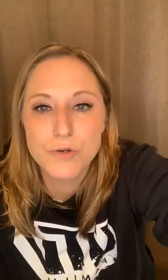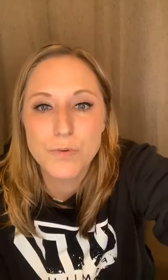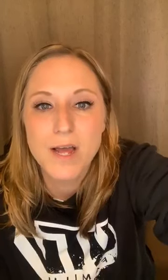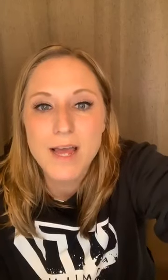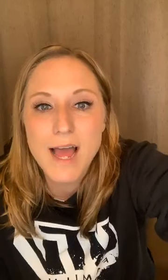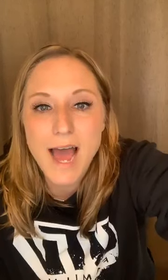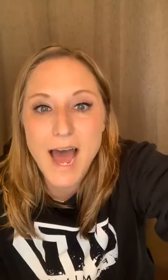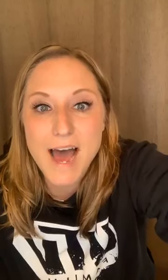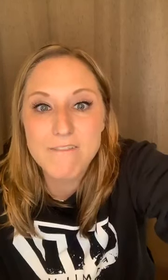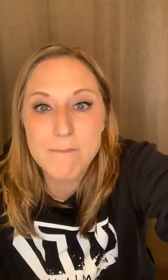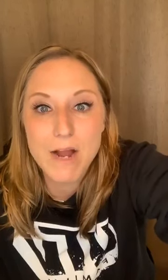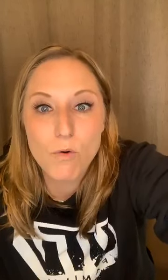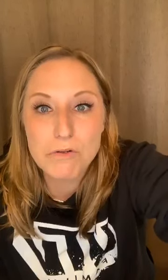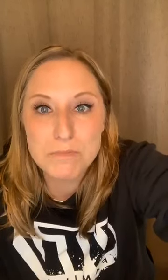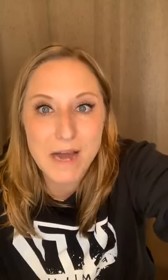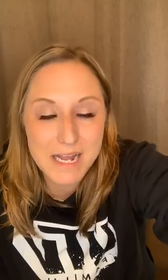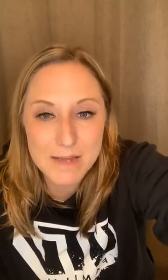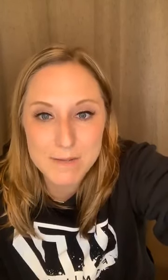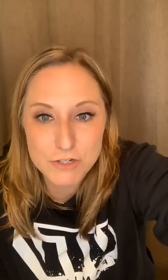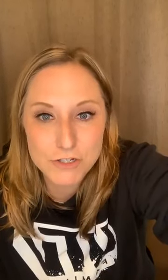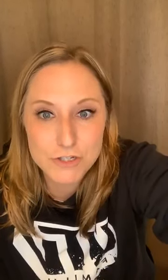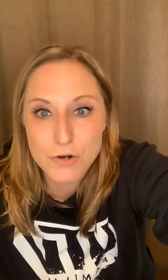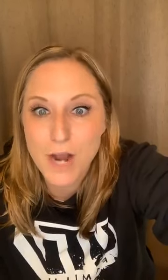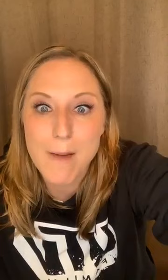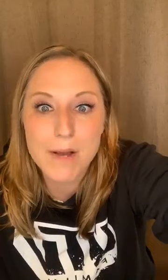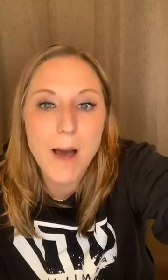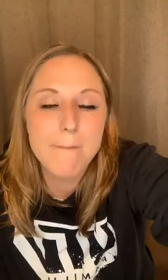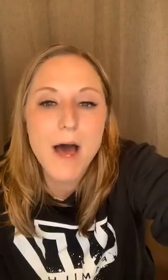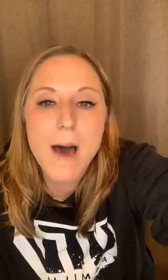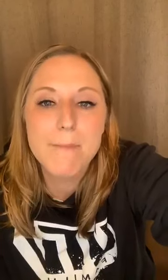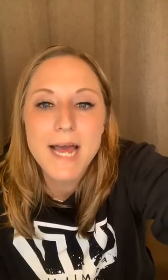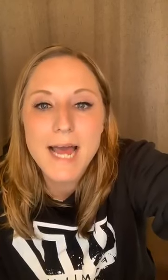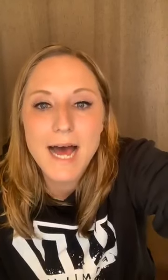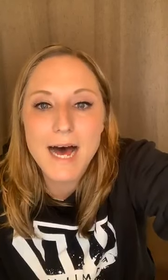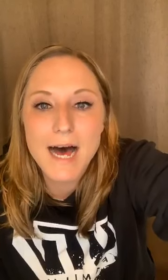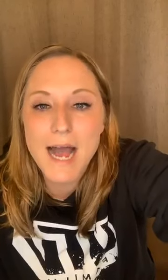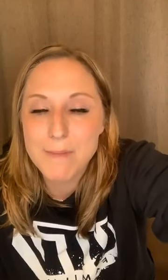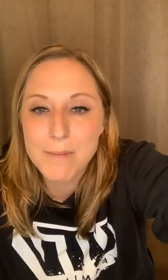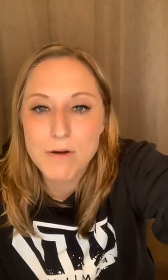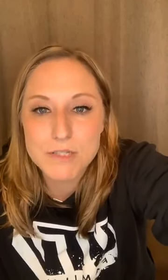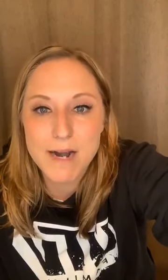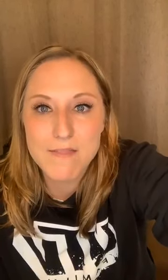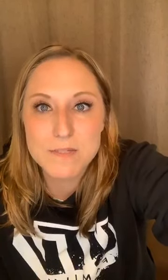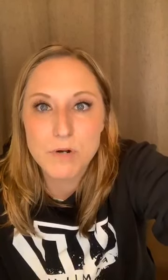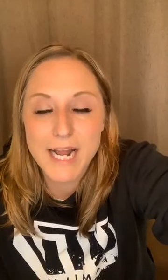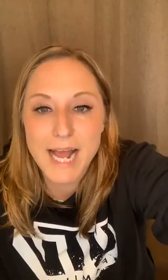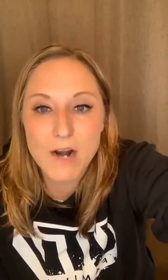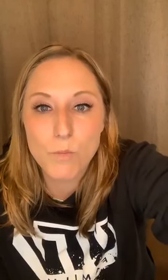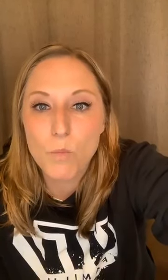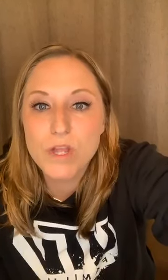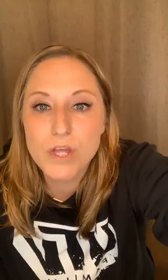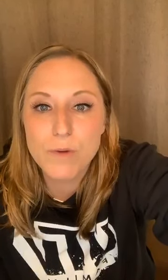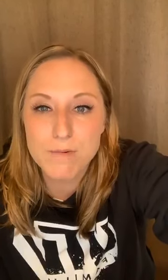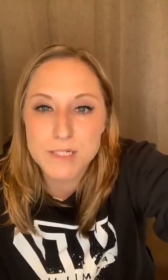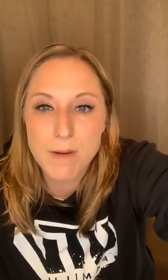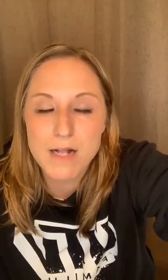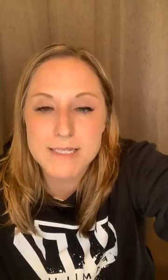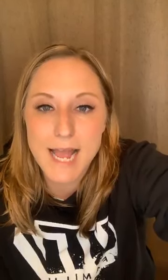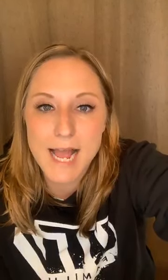have my old body image crap come up. Uh, I made a post about it this morning and I got a really great response. And